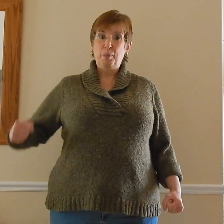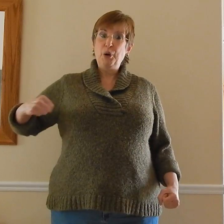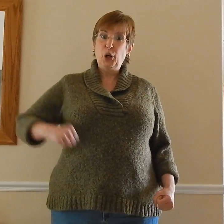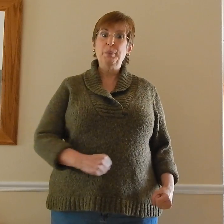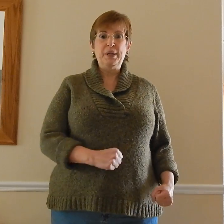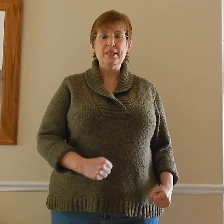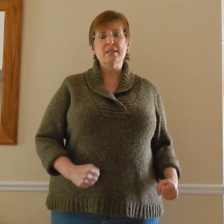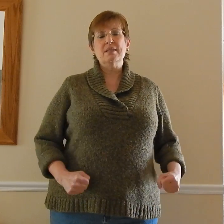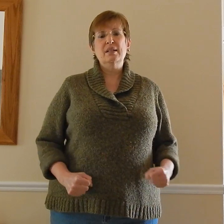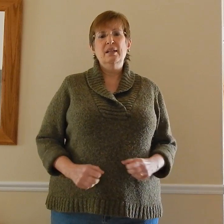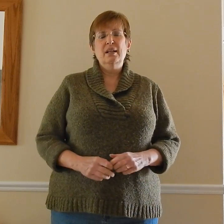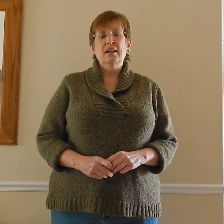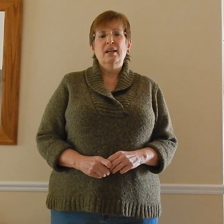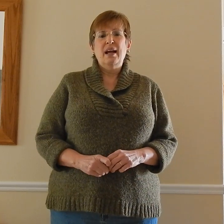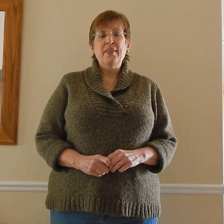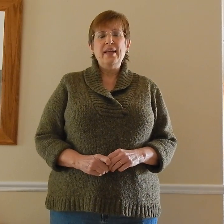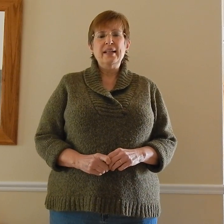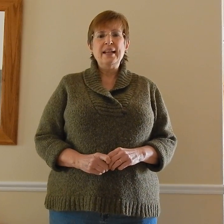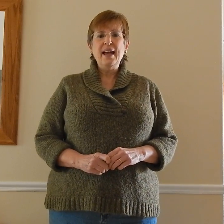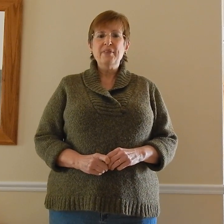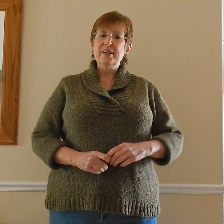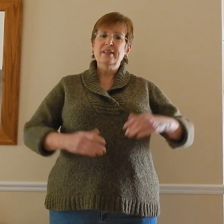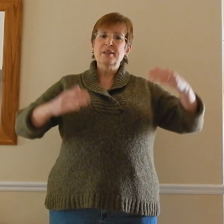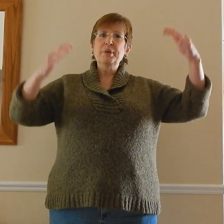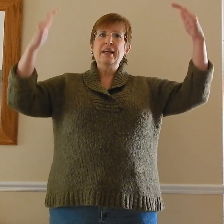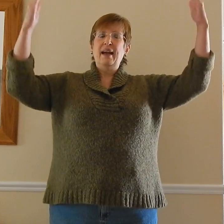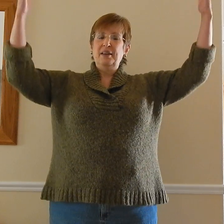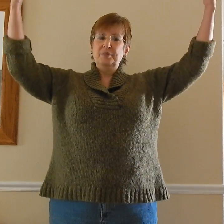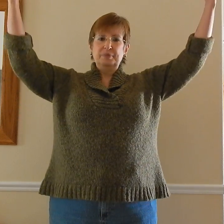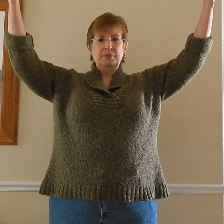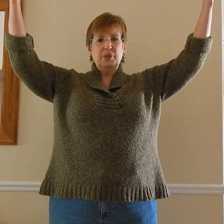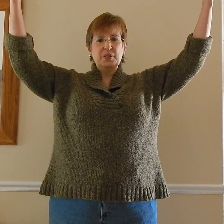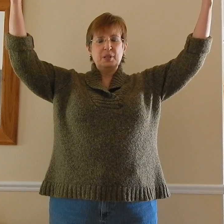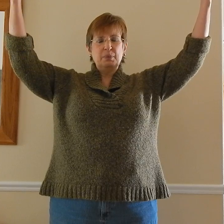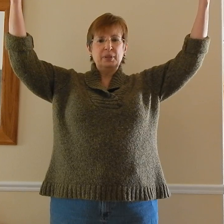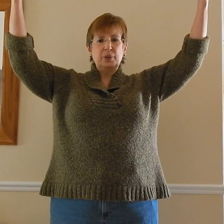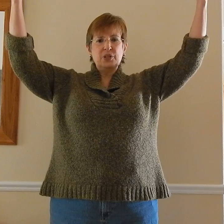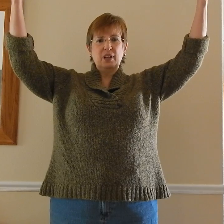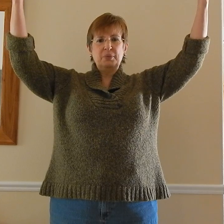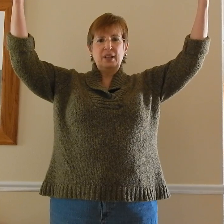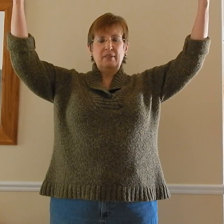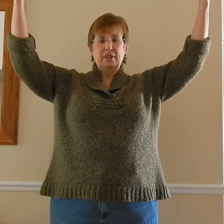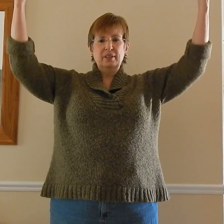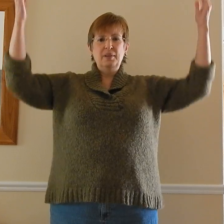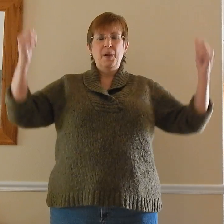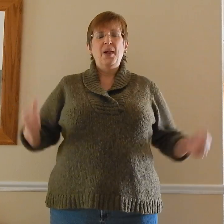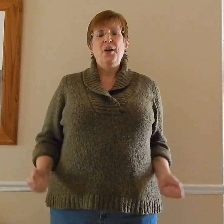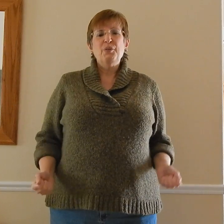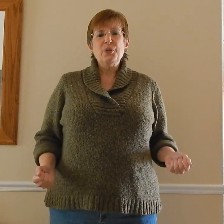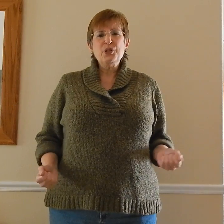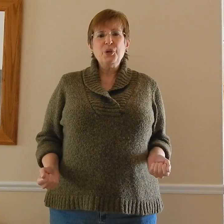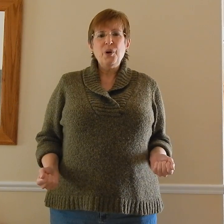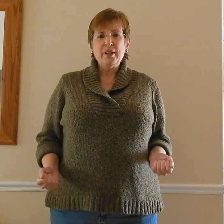purpose and then in heaven it began very simply reaching up to heaven. For choice